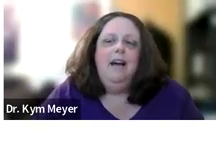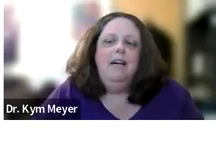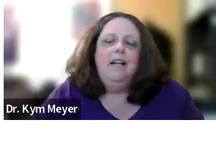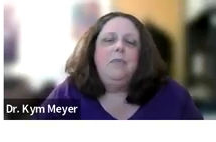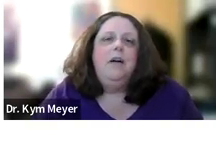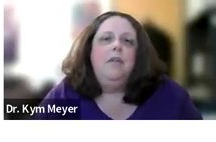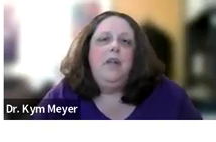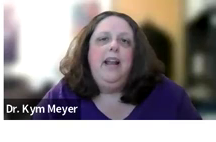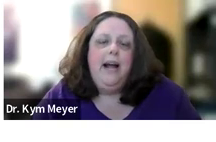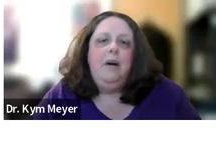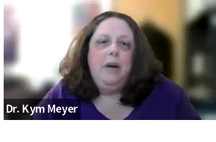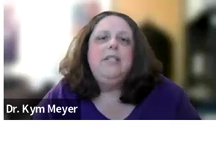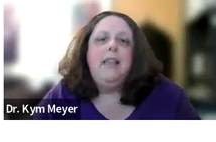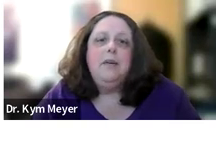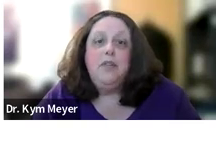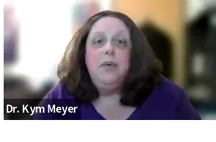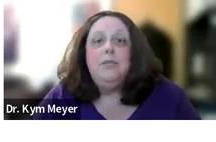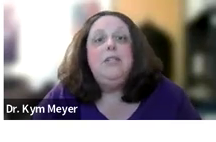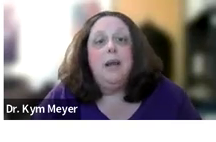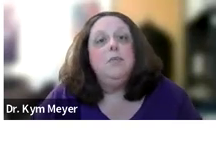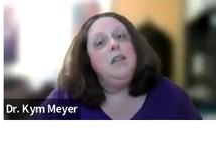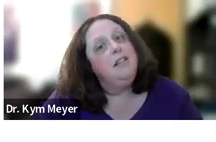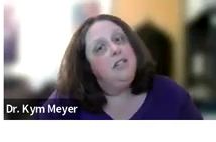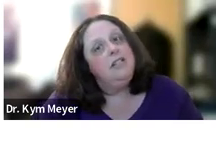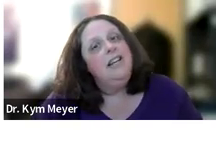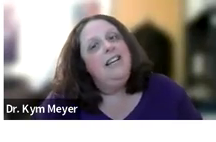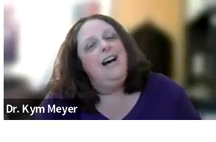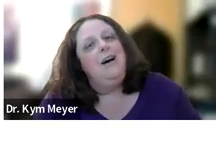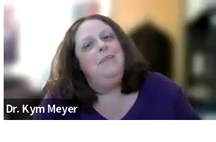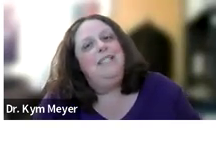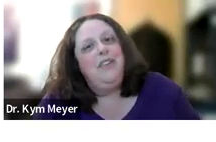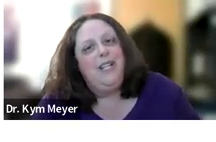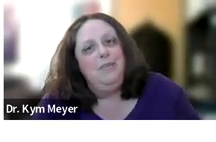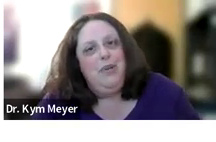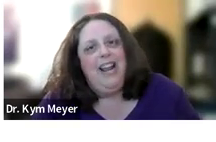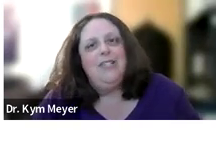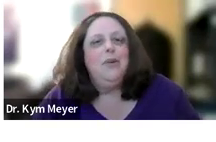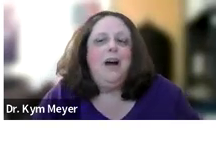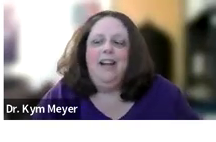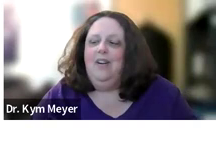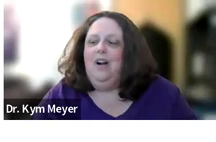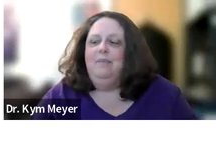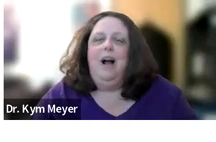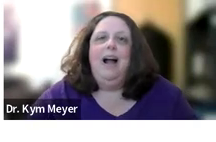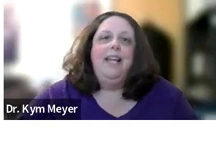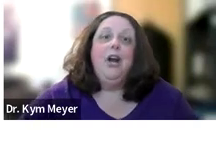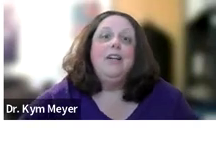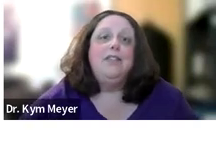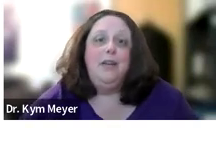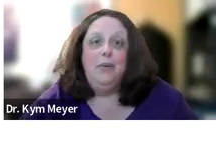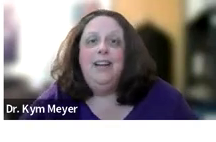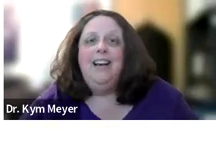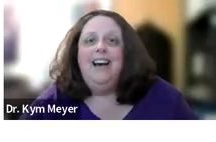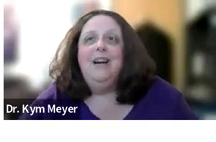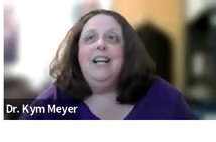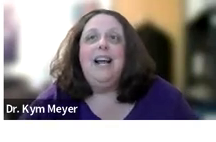an American sign language fluent speech language pathologist, definitely communicating. So I highly encourage